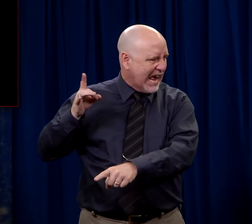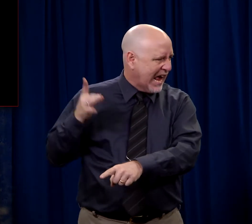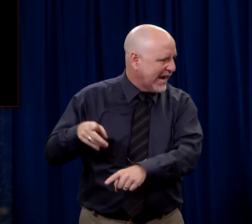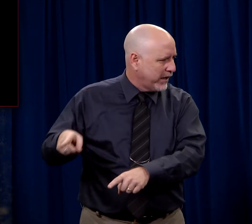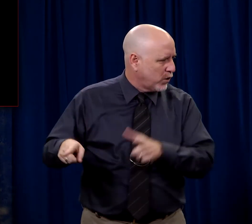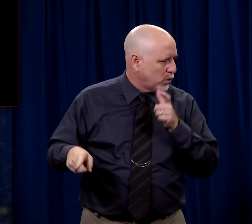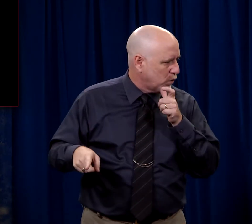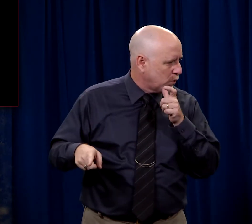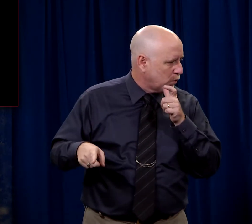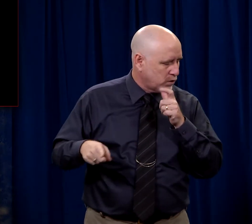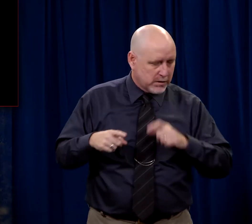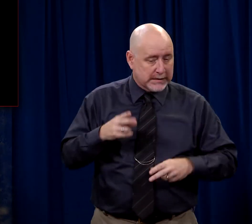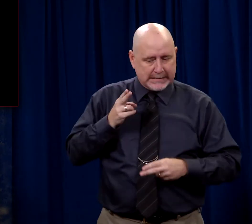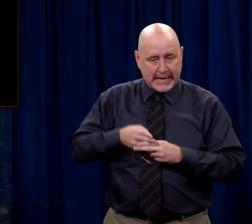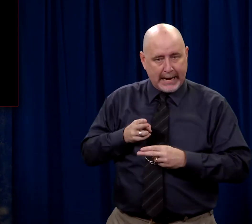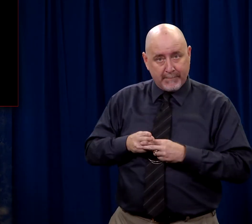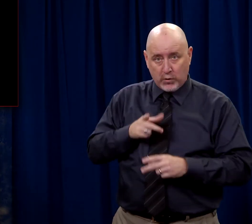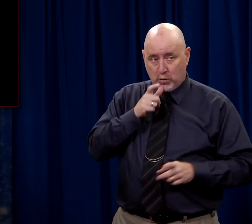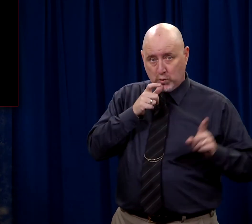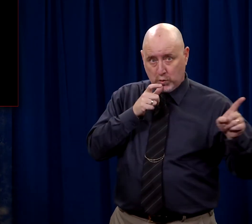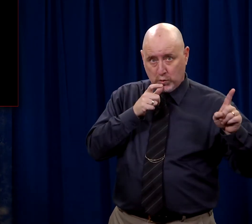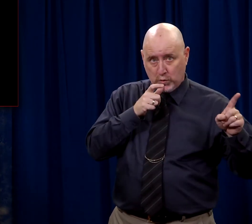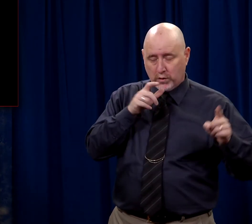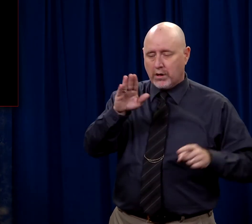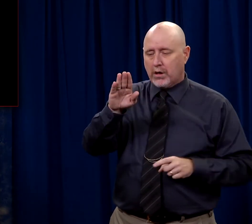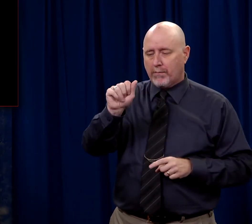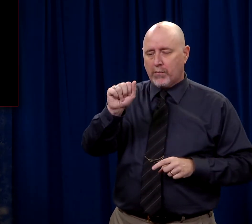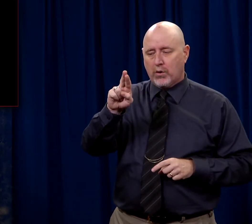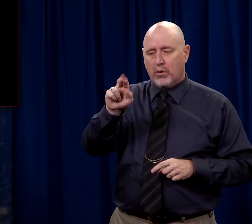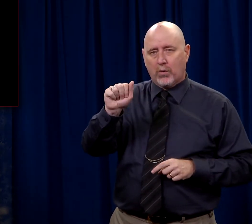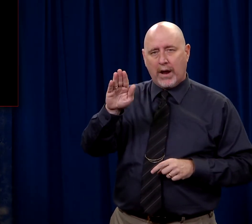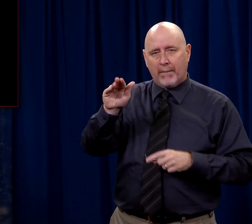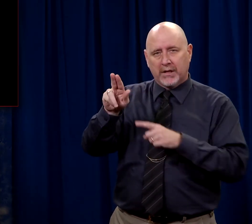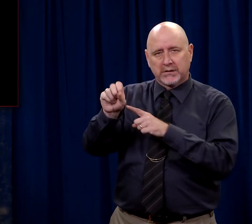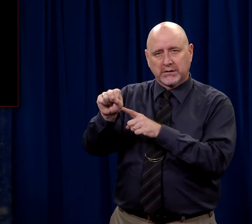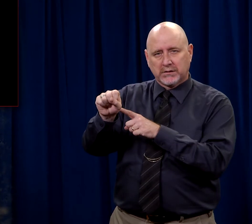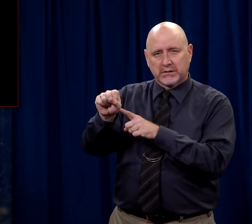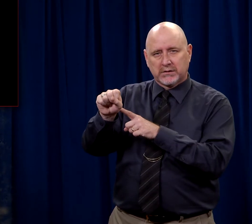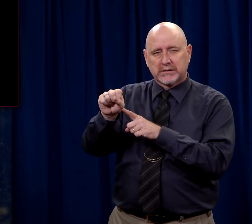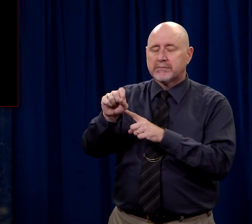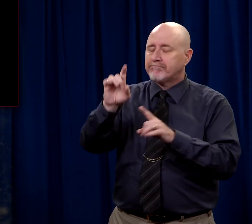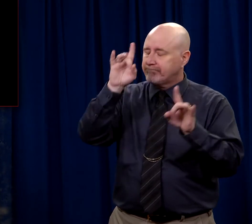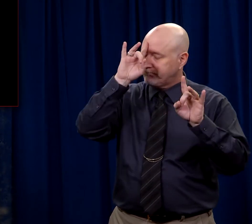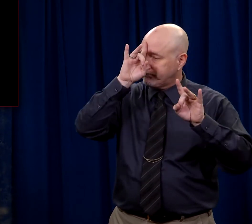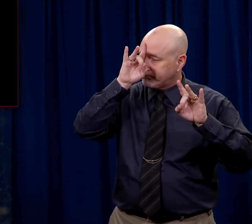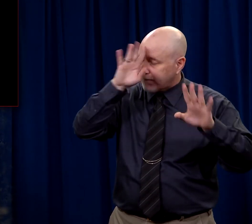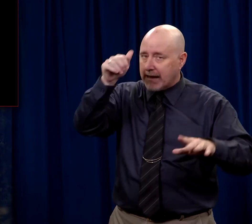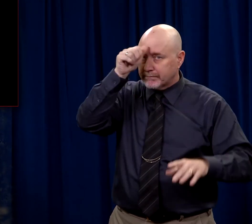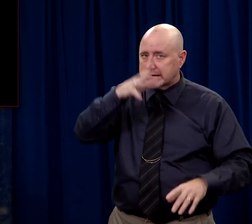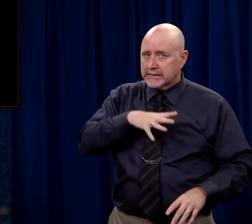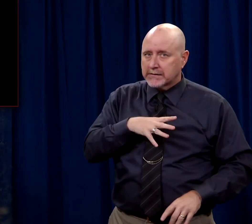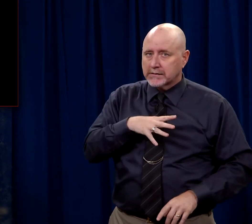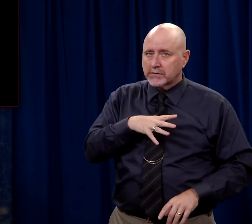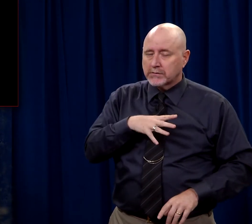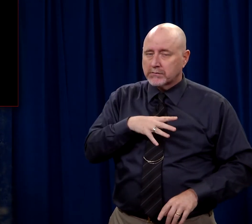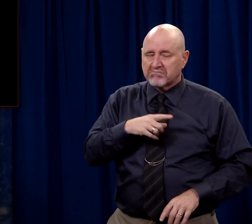hate the most? Well, his name was Barabbas. Barabbas was a bad guy. He was